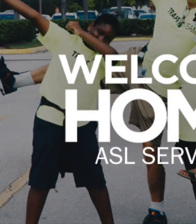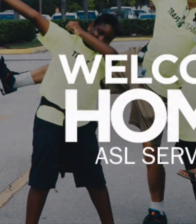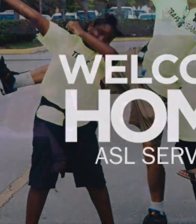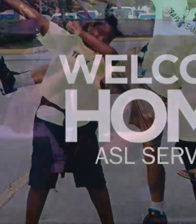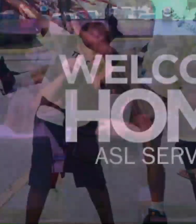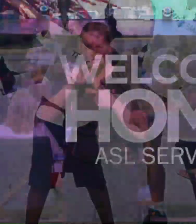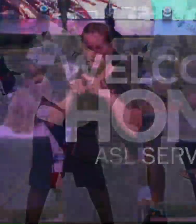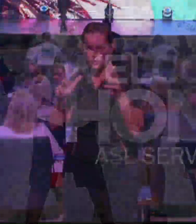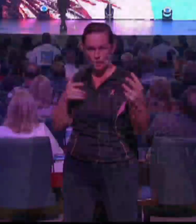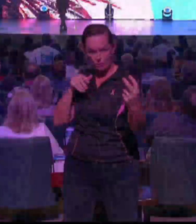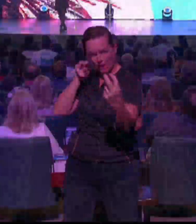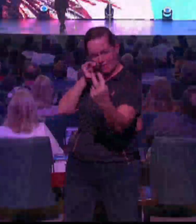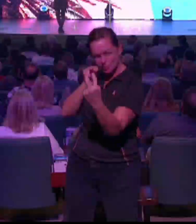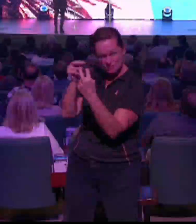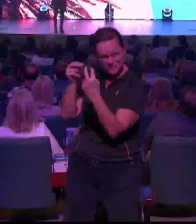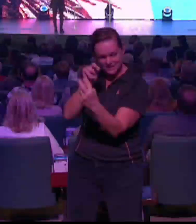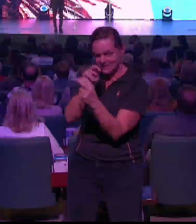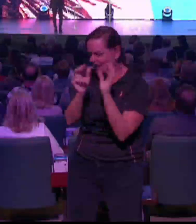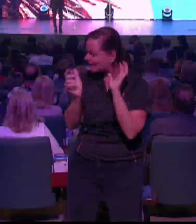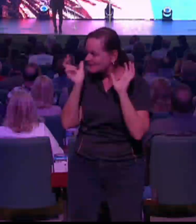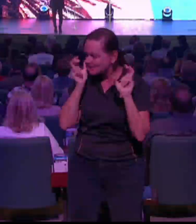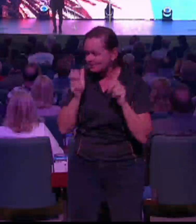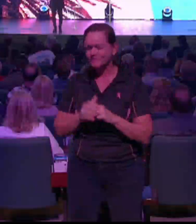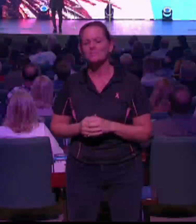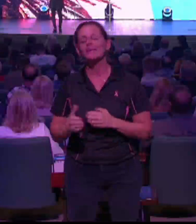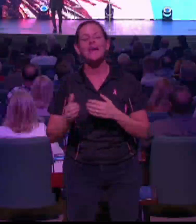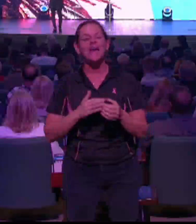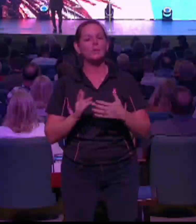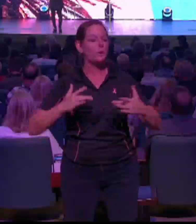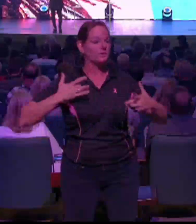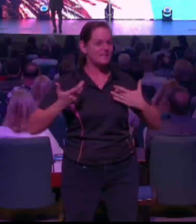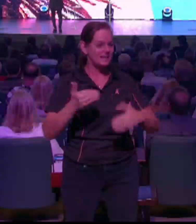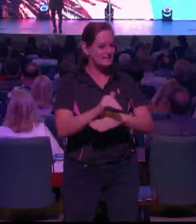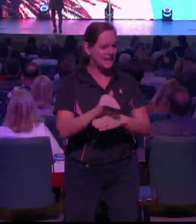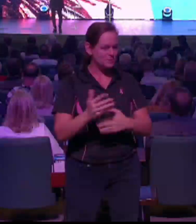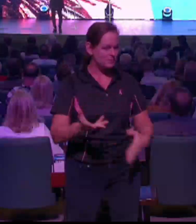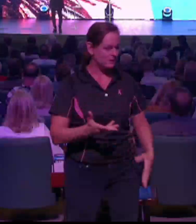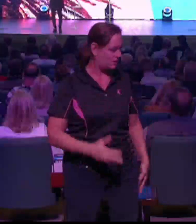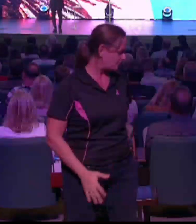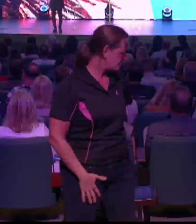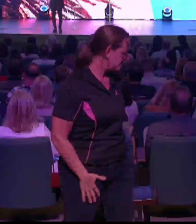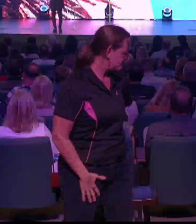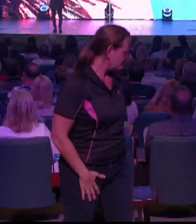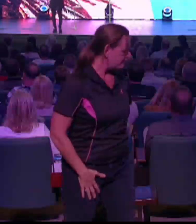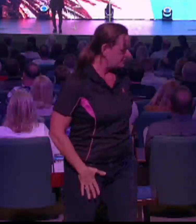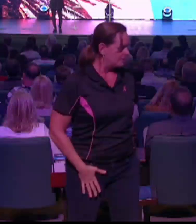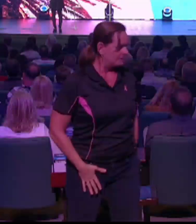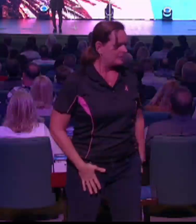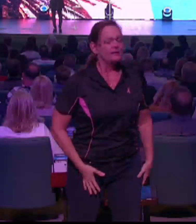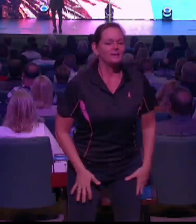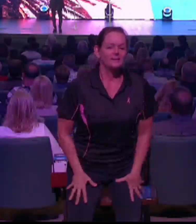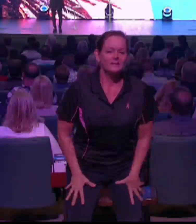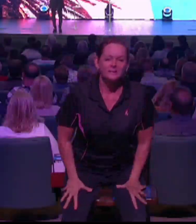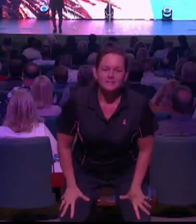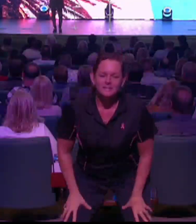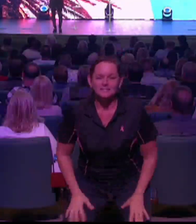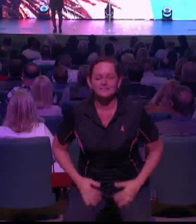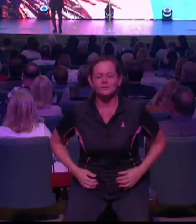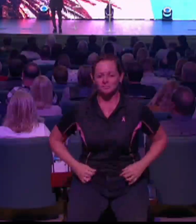Anyway, we're so excited about being here. This is one of our favorite churches to visit. And Julie said, Julie said that we had